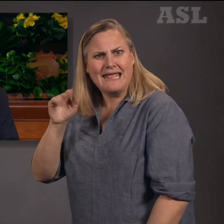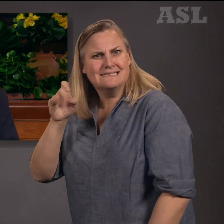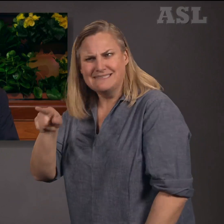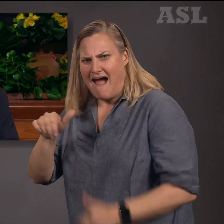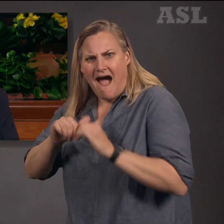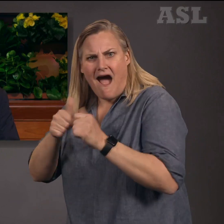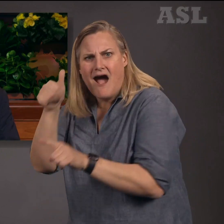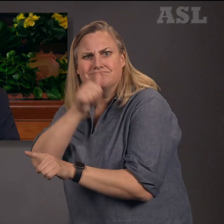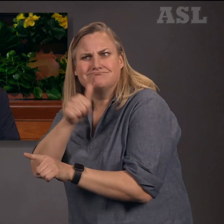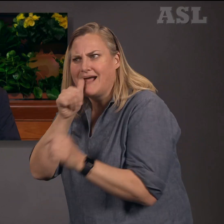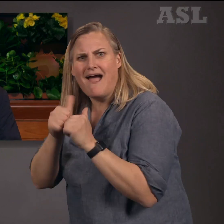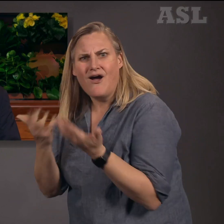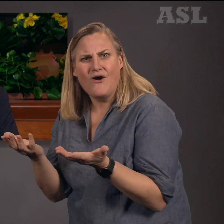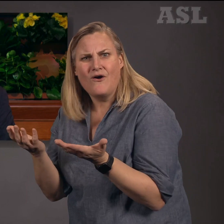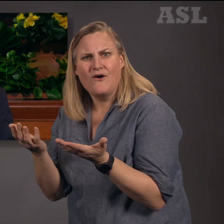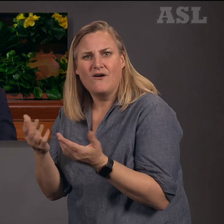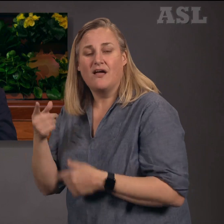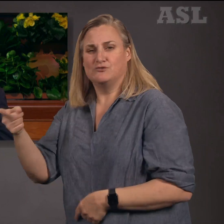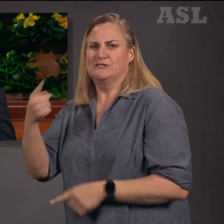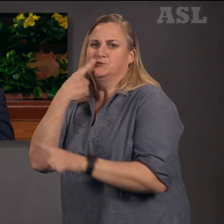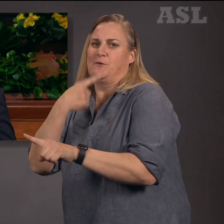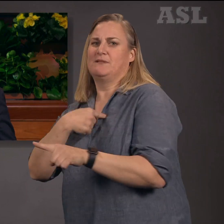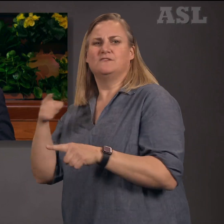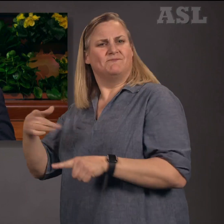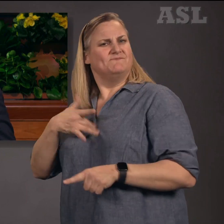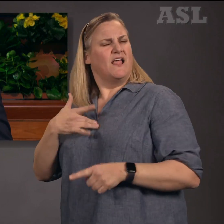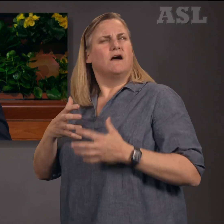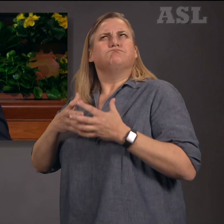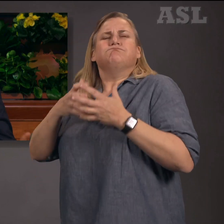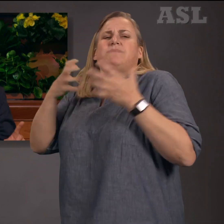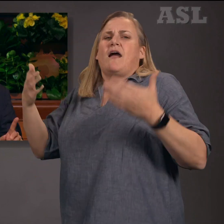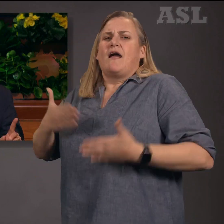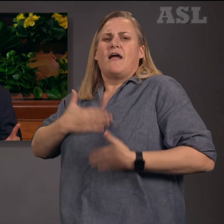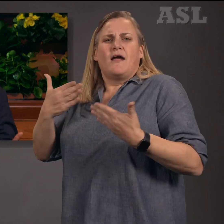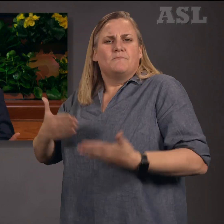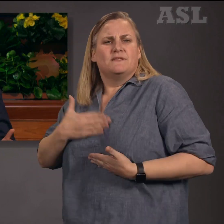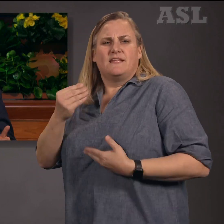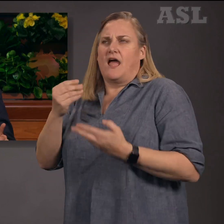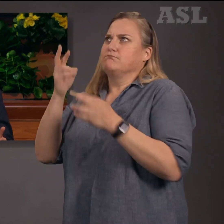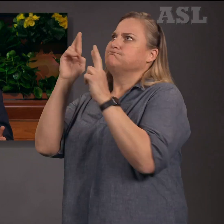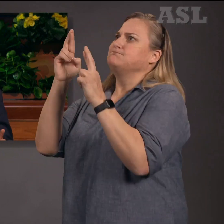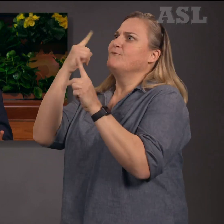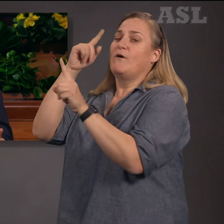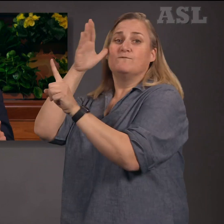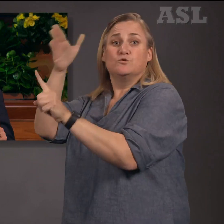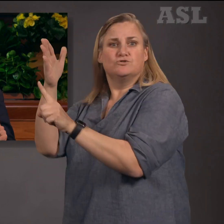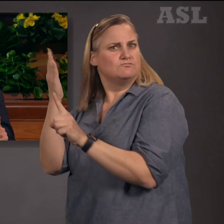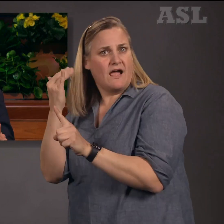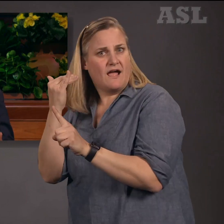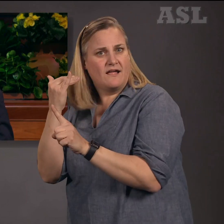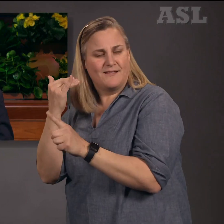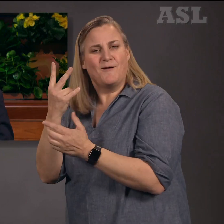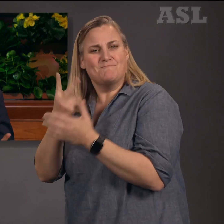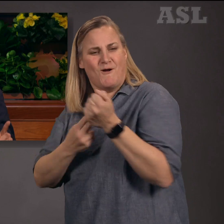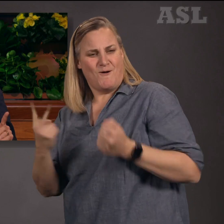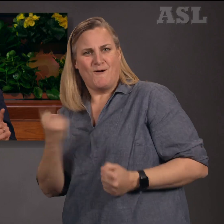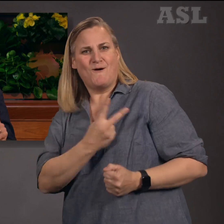future. She smiled peacefully and said, I have never been happier or more